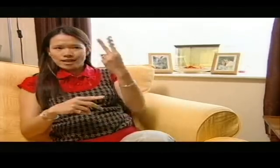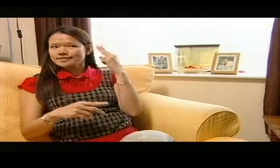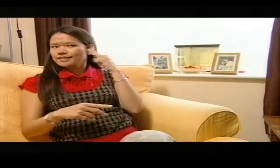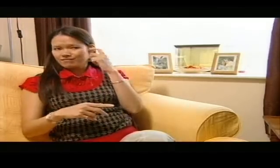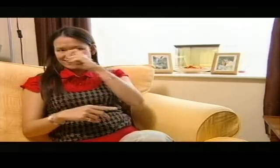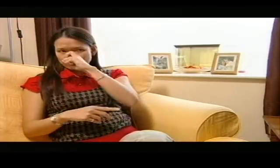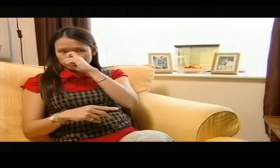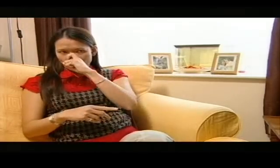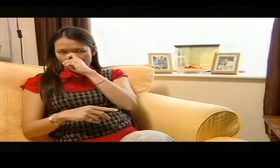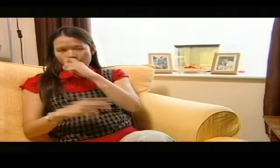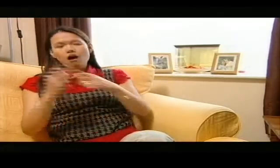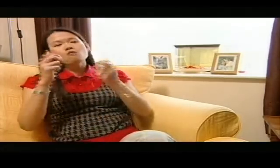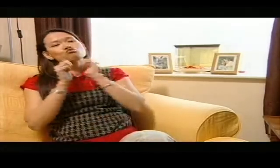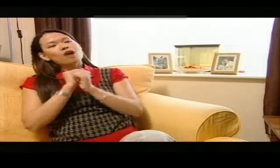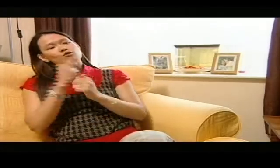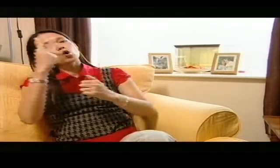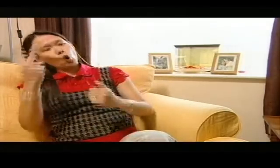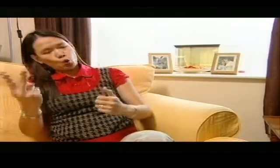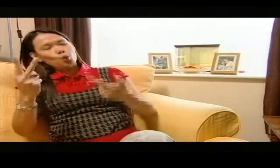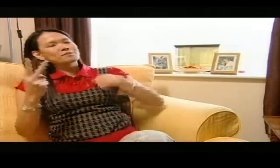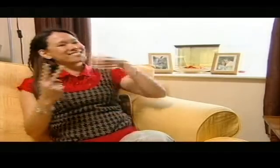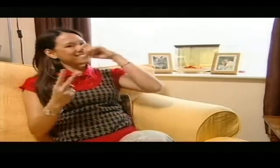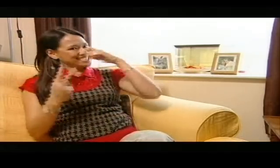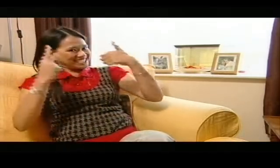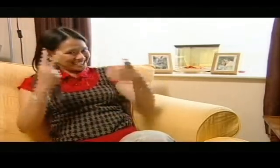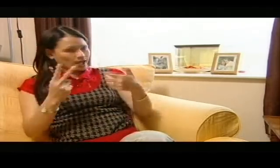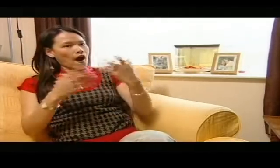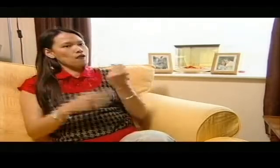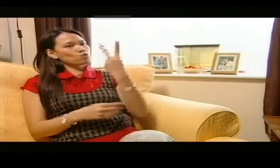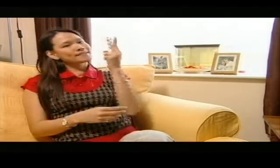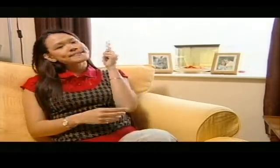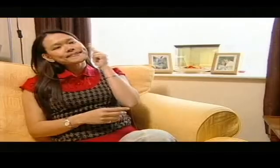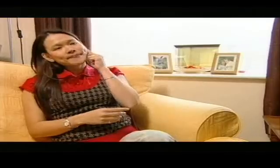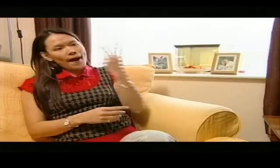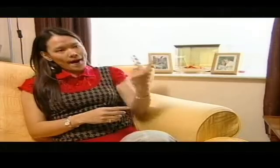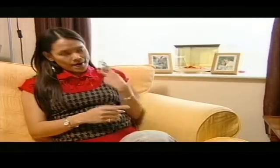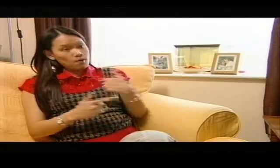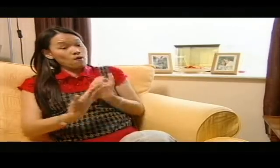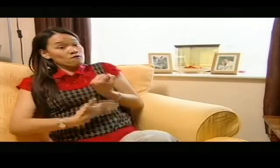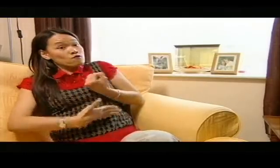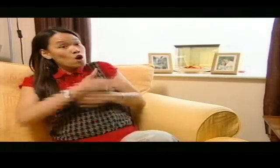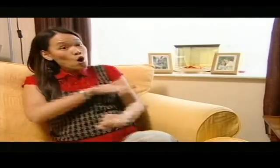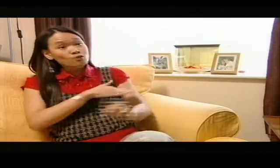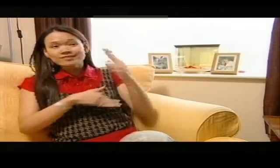brothers, and there are six girls all together. I was born hearing, and when I was four I had an accident.